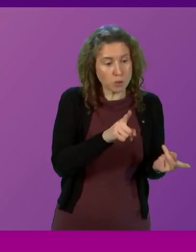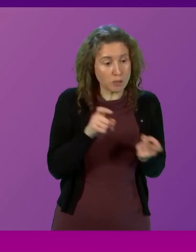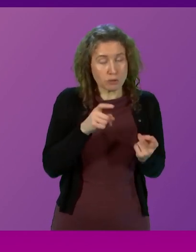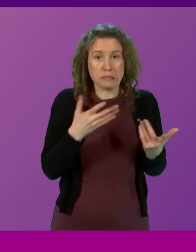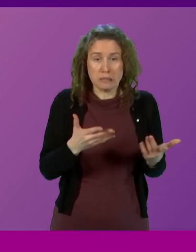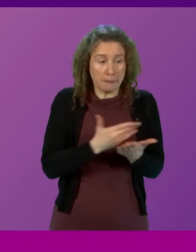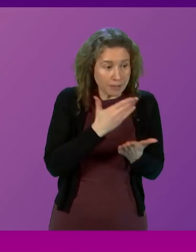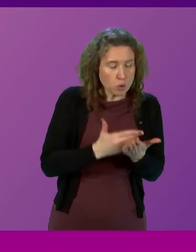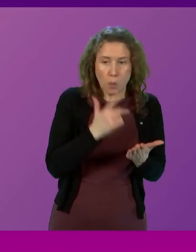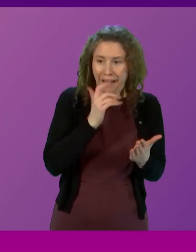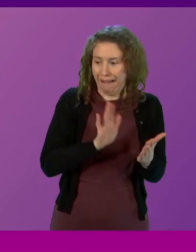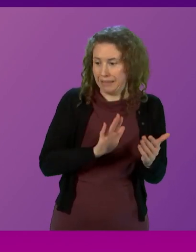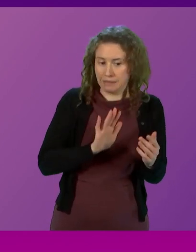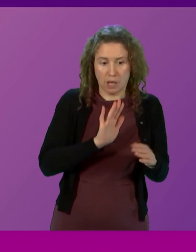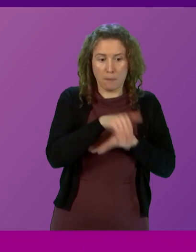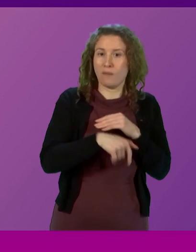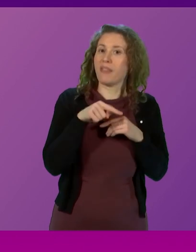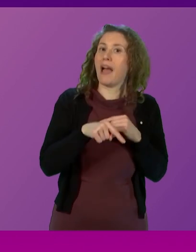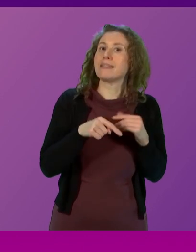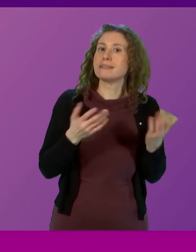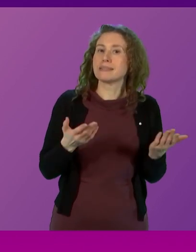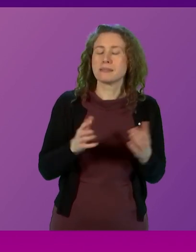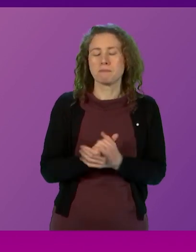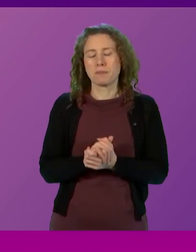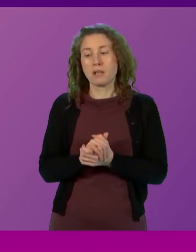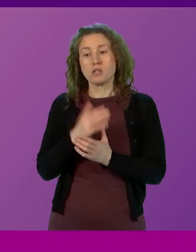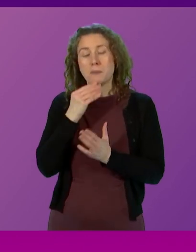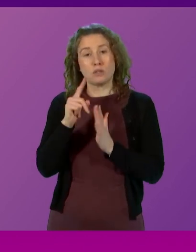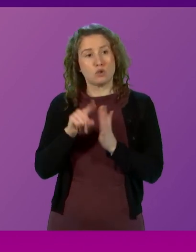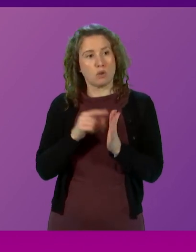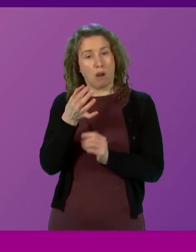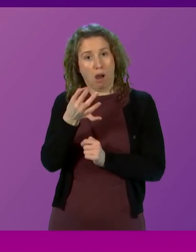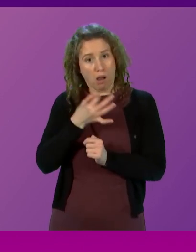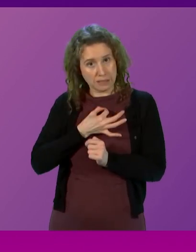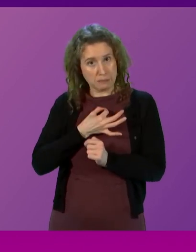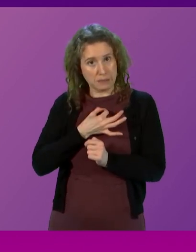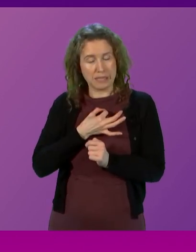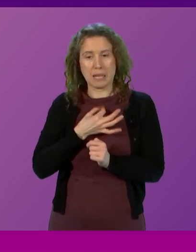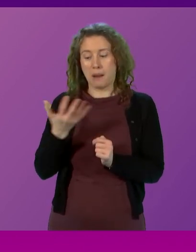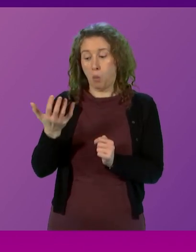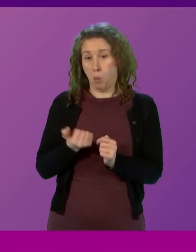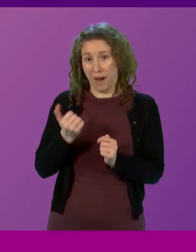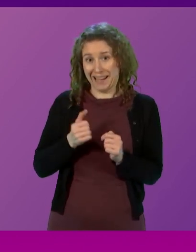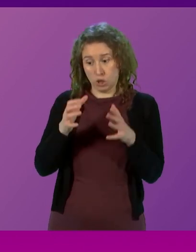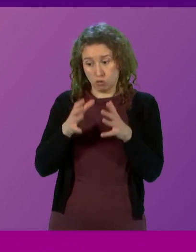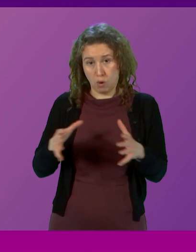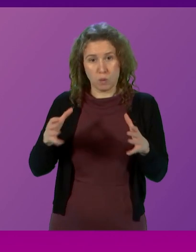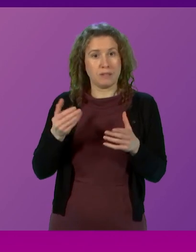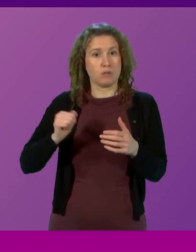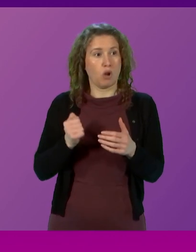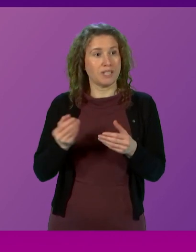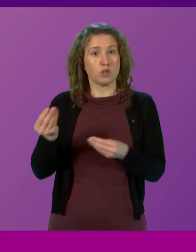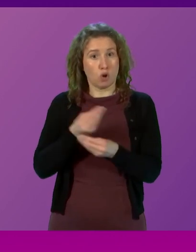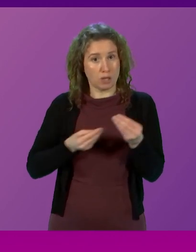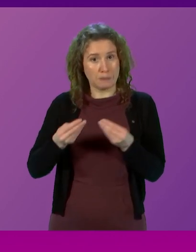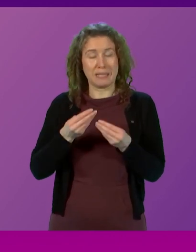ensure that we can overcome that disadvantage now Mr Johnson asked me about wage growth in the Scottish economy he